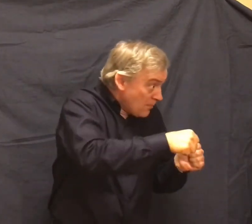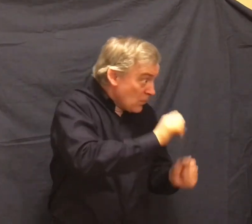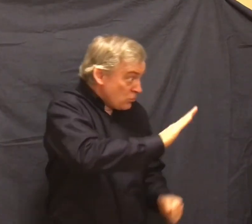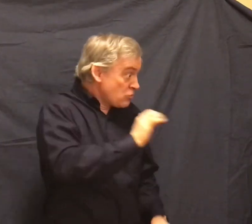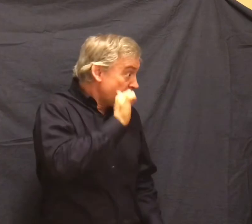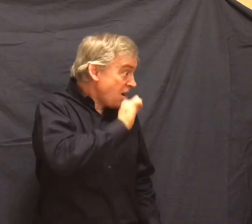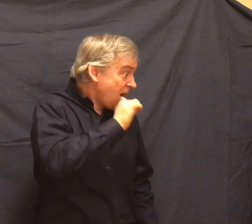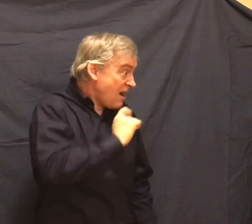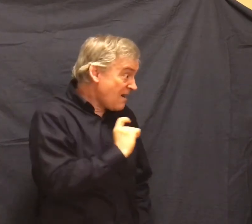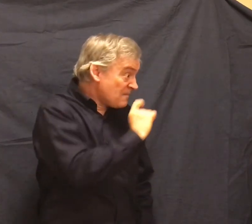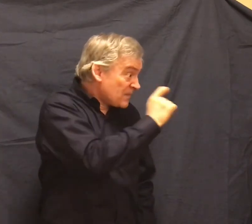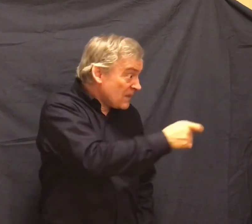have nothing to do with it.